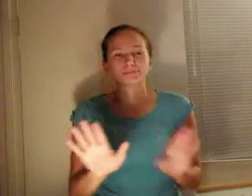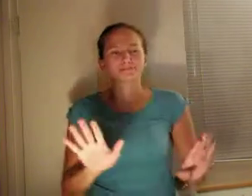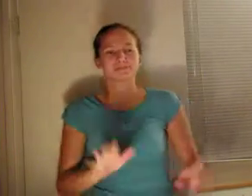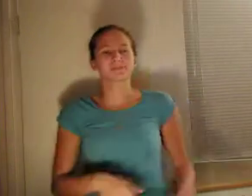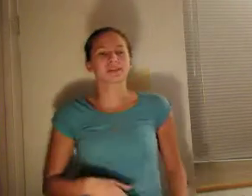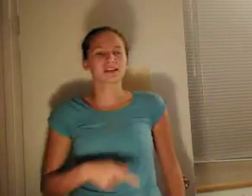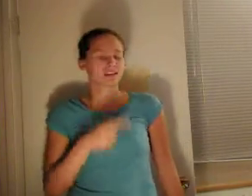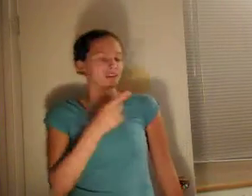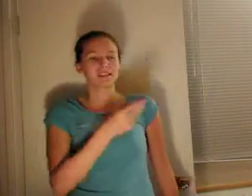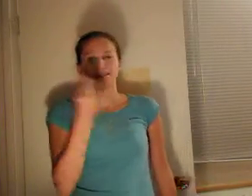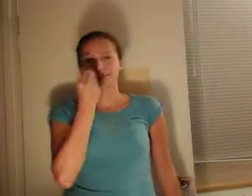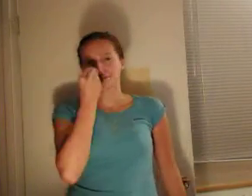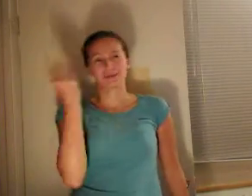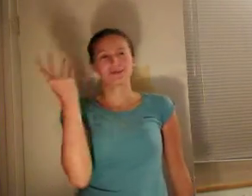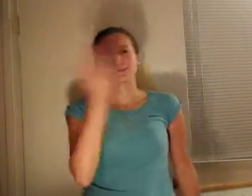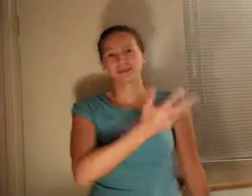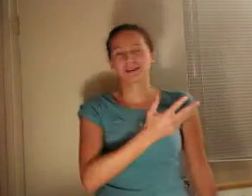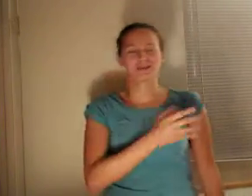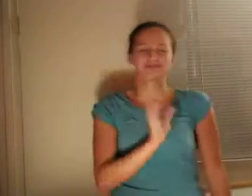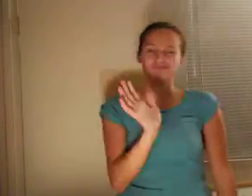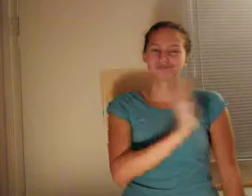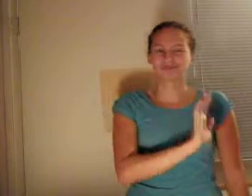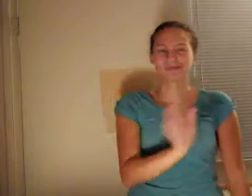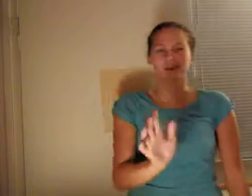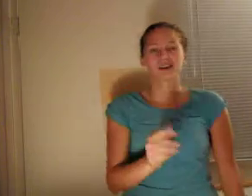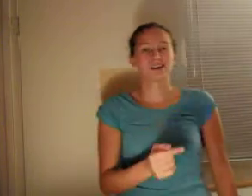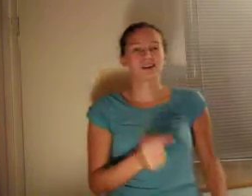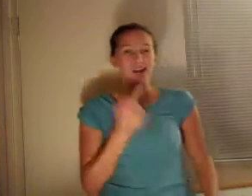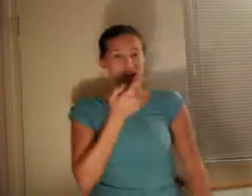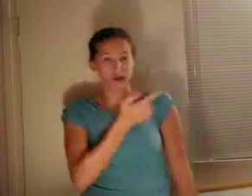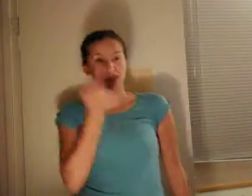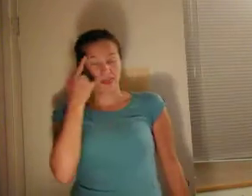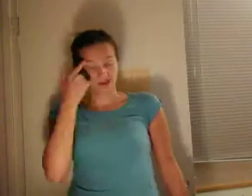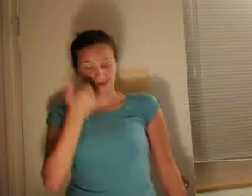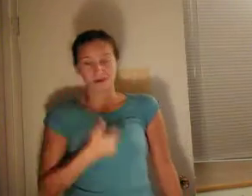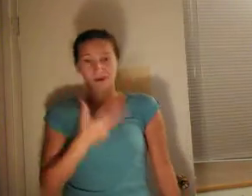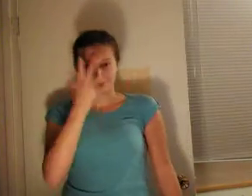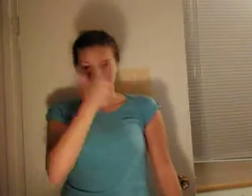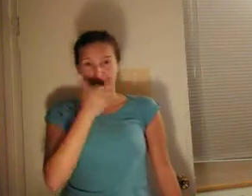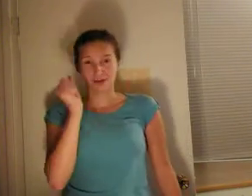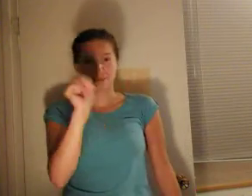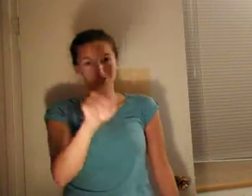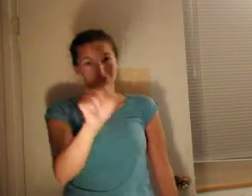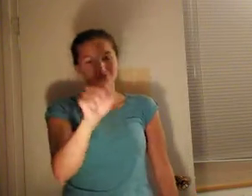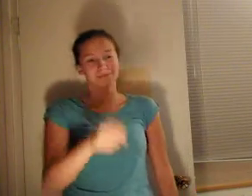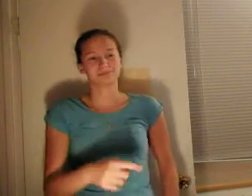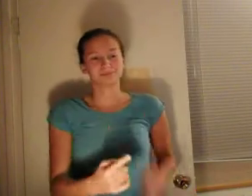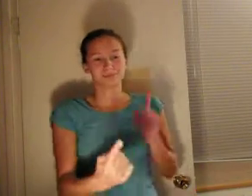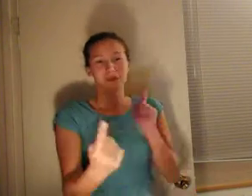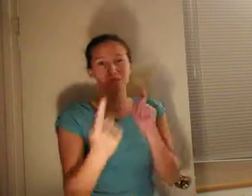doesn't care a thing about that, hey, she thinks I'm beautiful, meet Virginia,